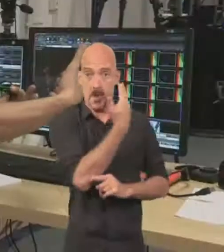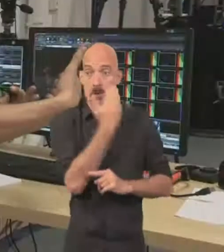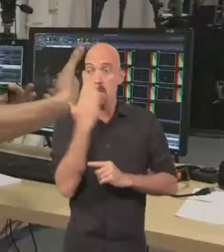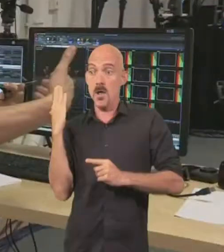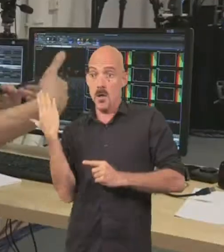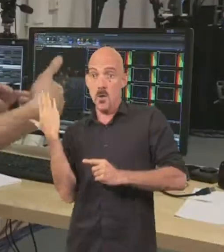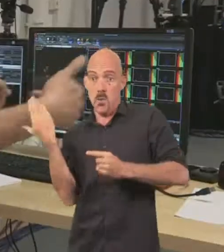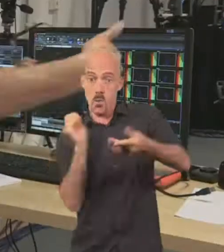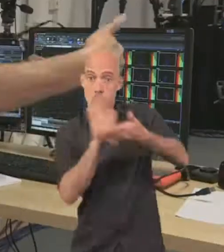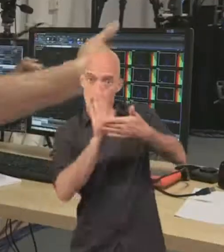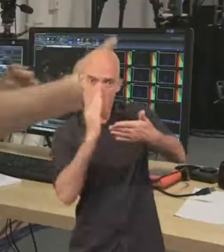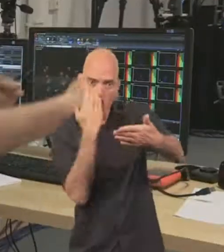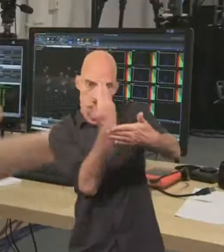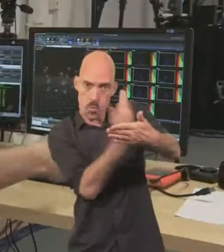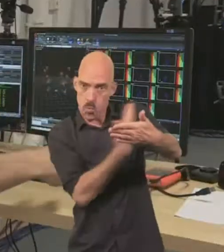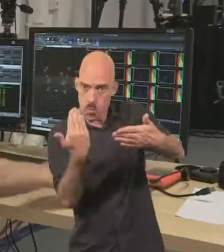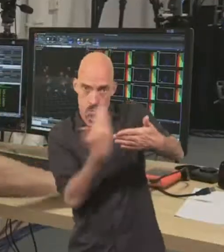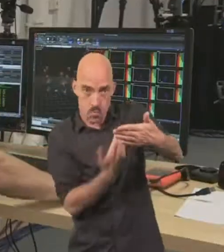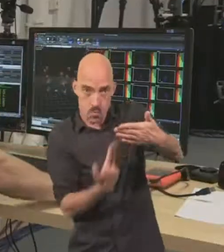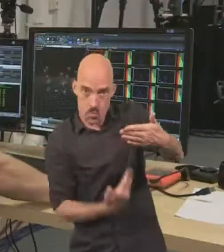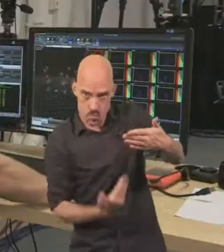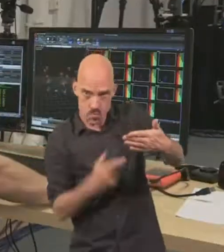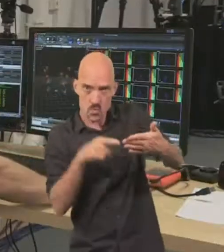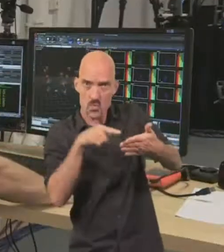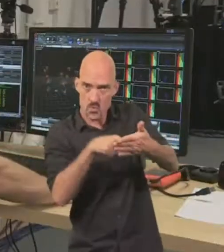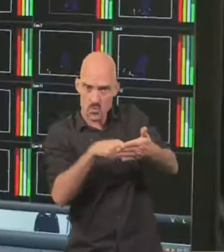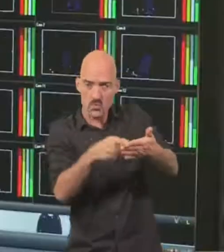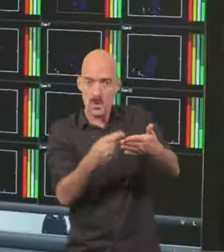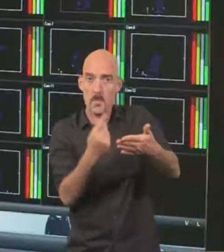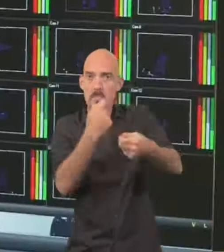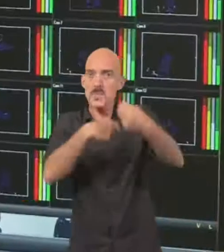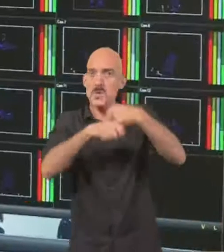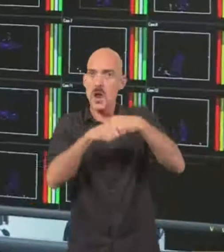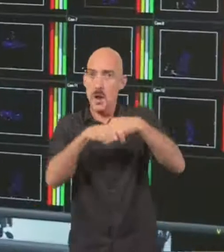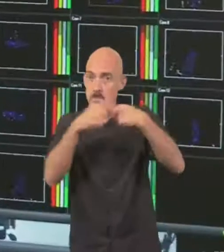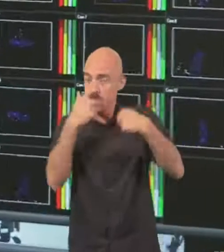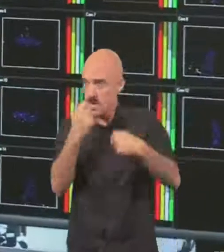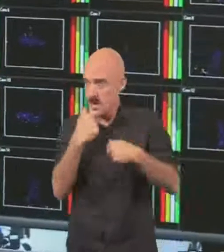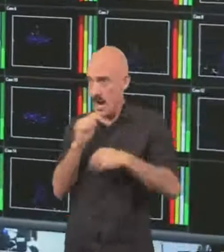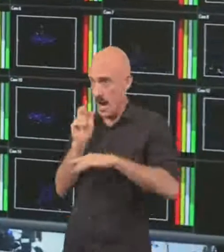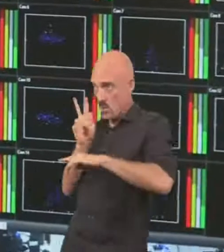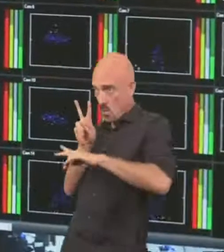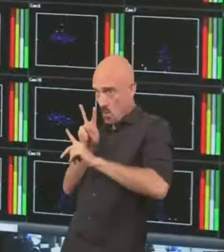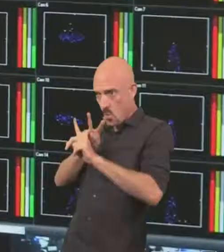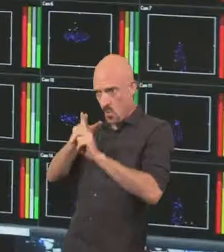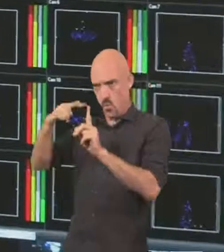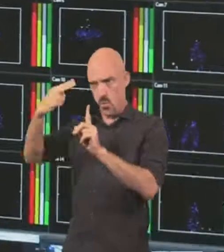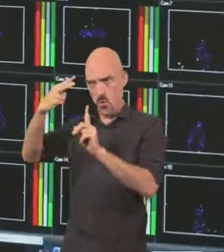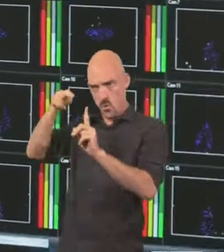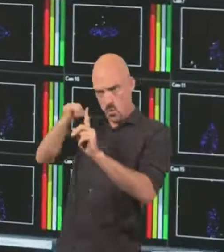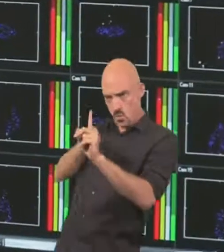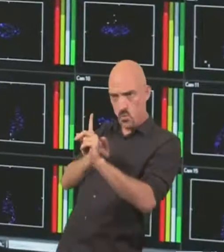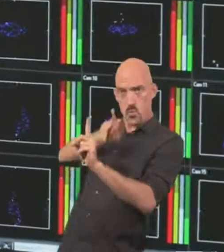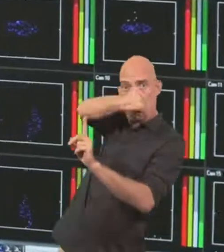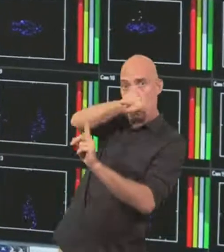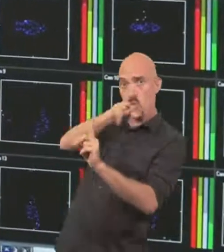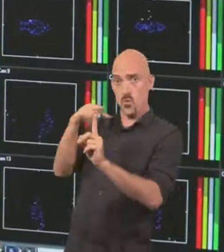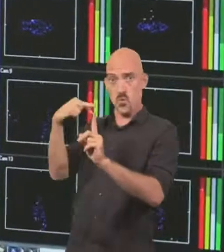2d information from each camera and we go in the 3d world and if we zoom in